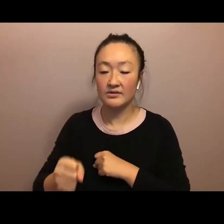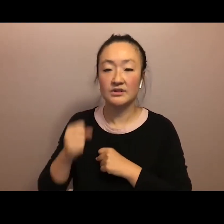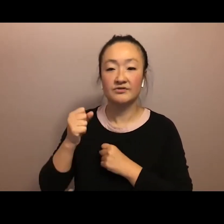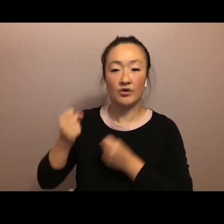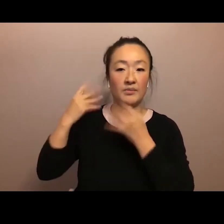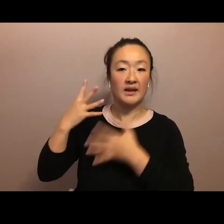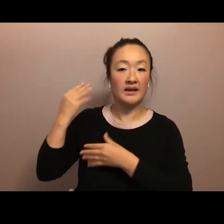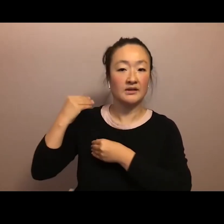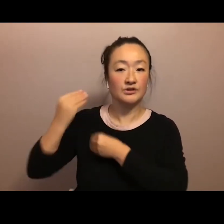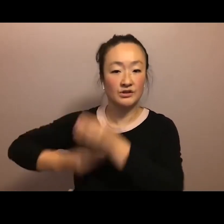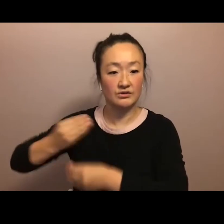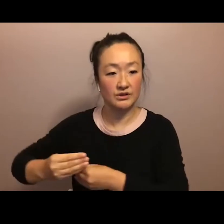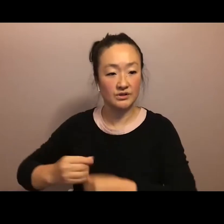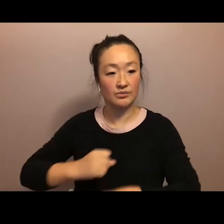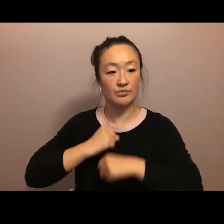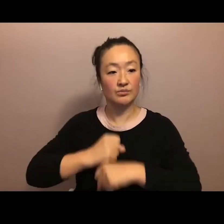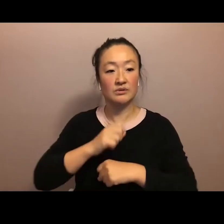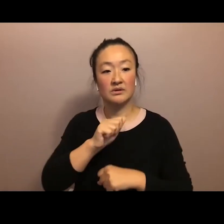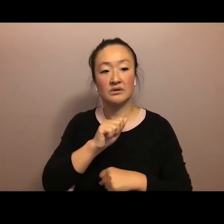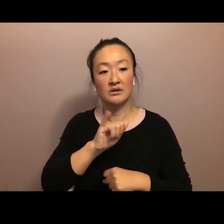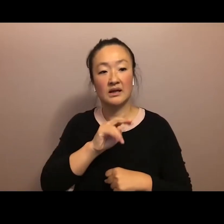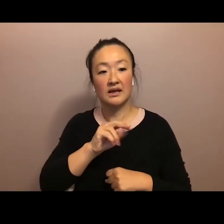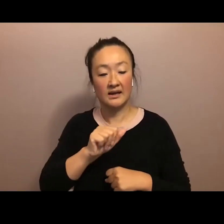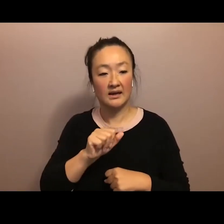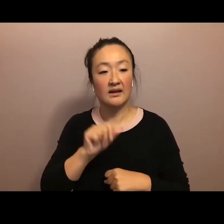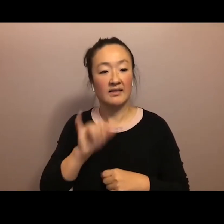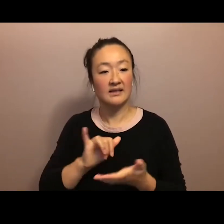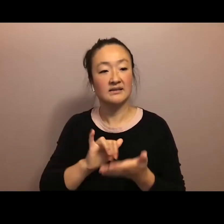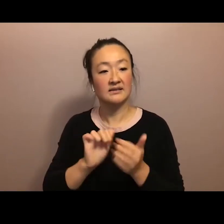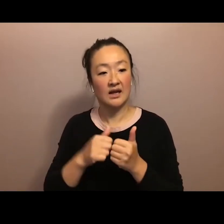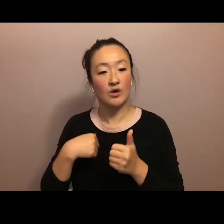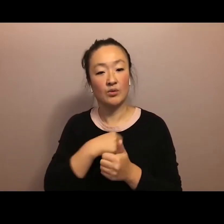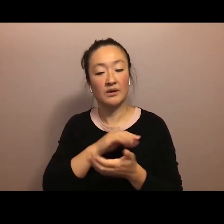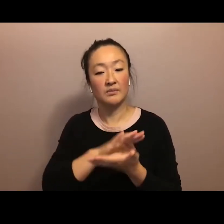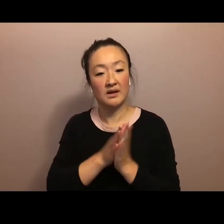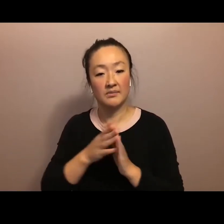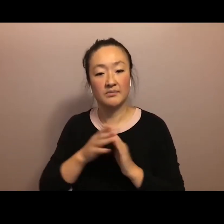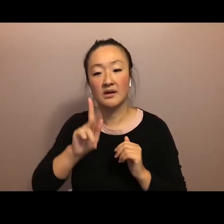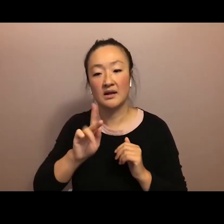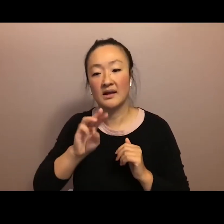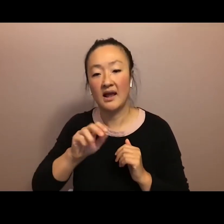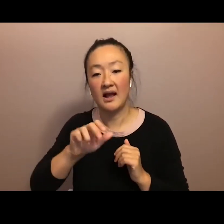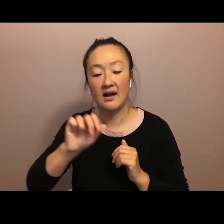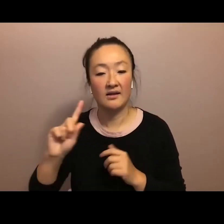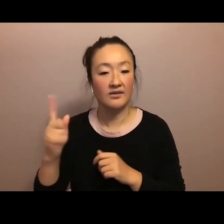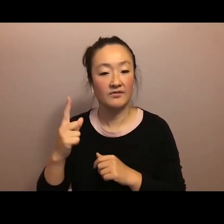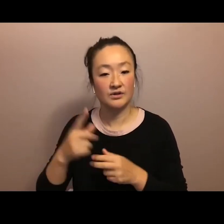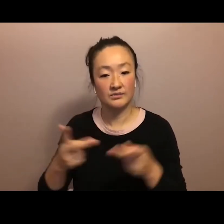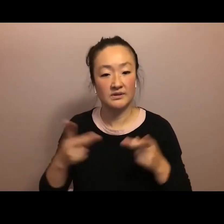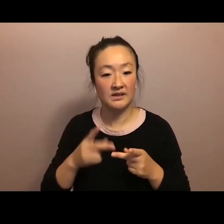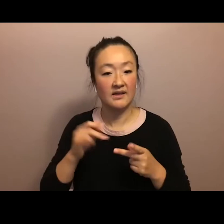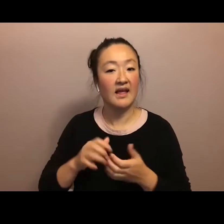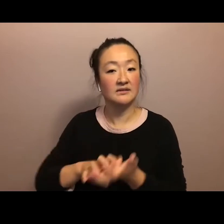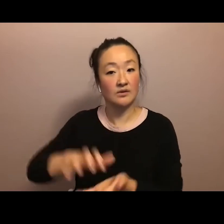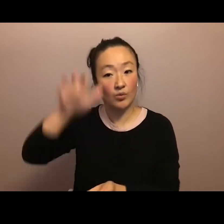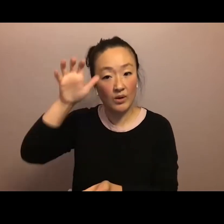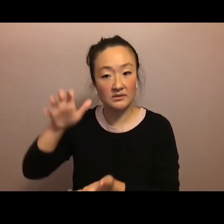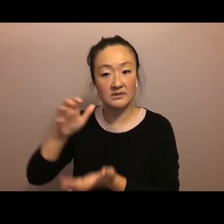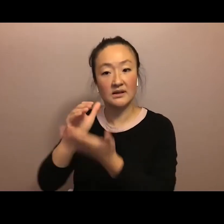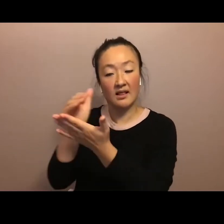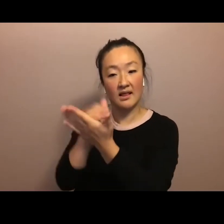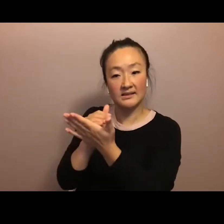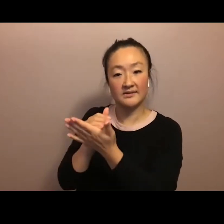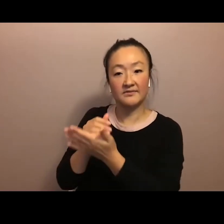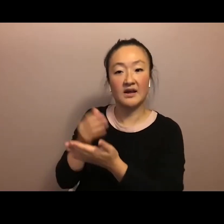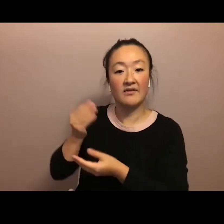protecting aina is what makes us kanaka in the first place? What if that is the wealth and lesson of our ancestors